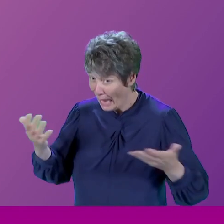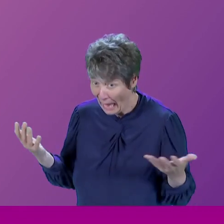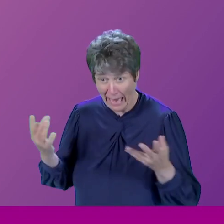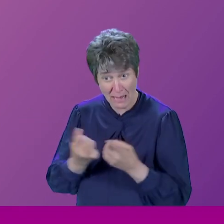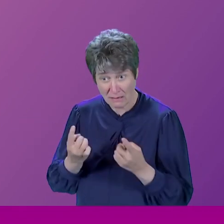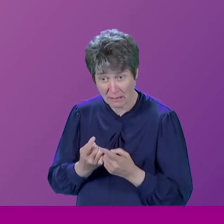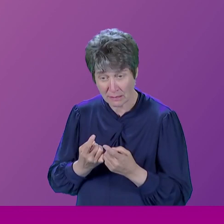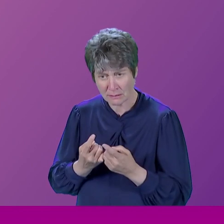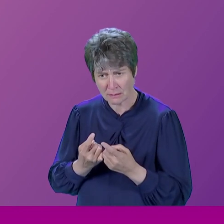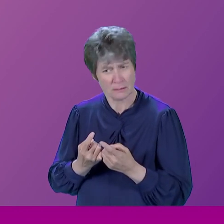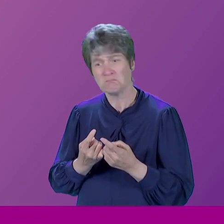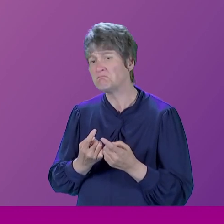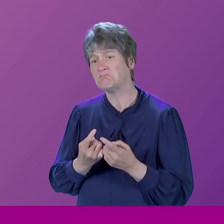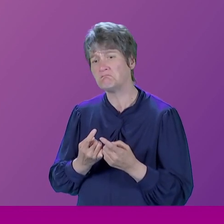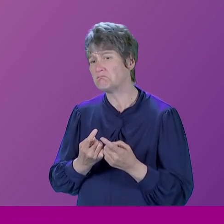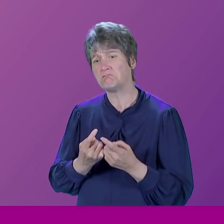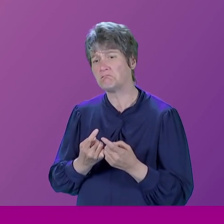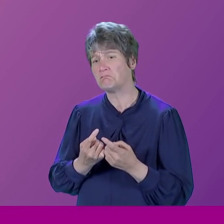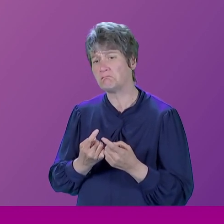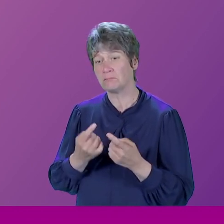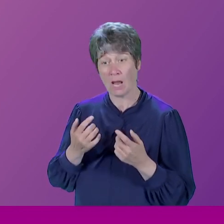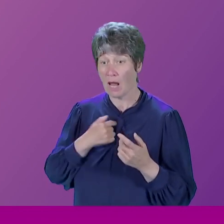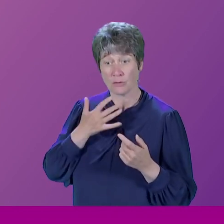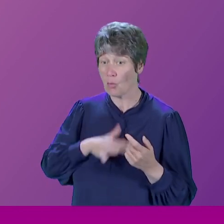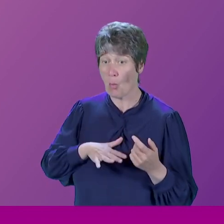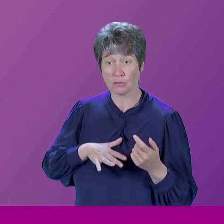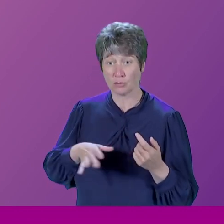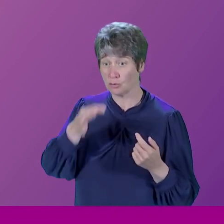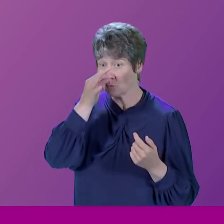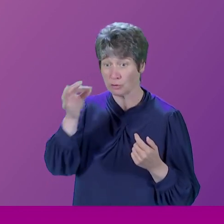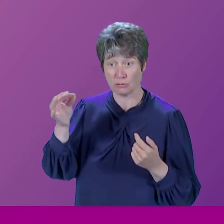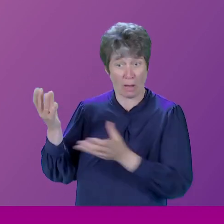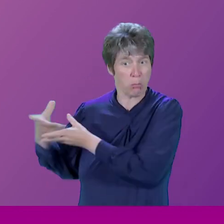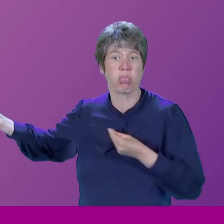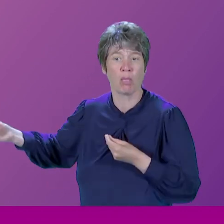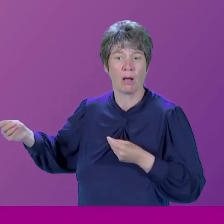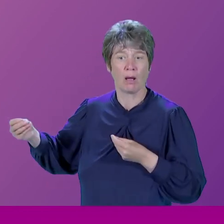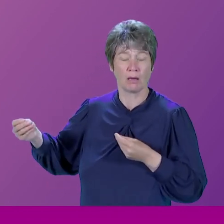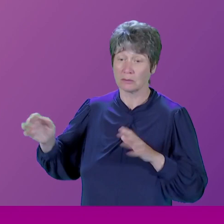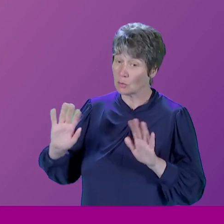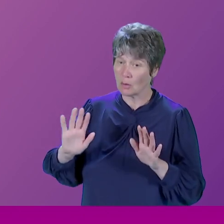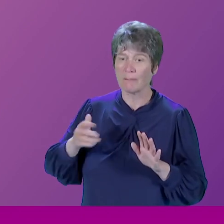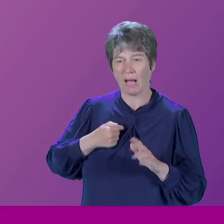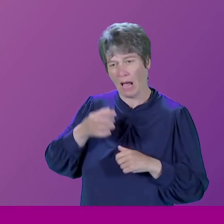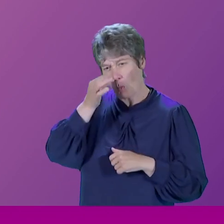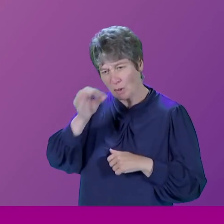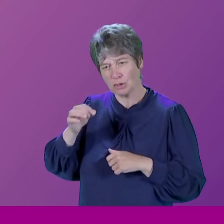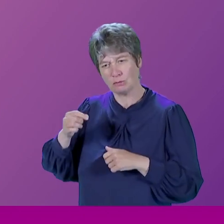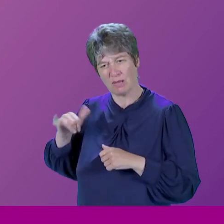and not that I, not that I wish it away. I very much enjoyed it, but I think I would have done better a bit later.